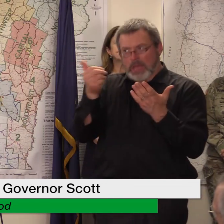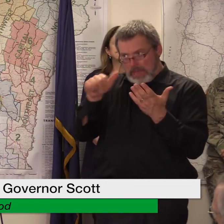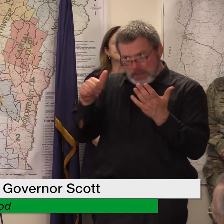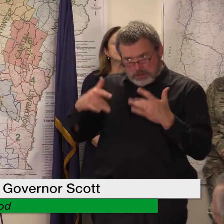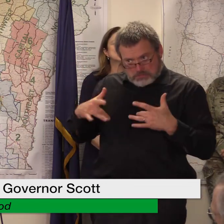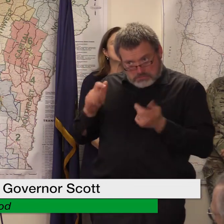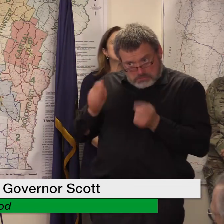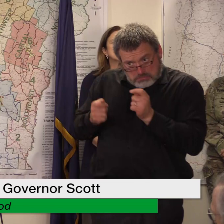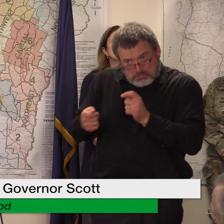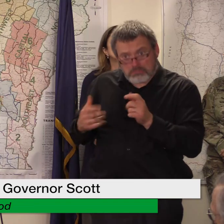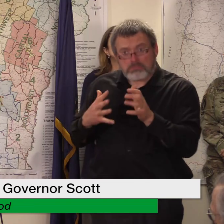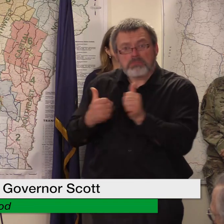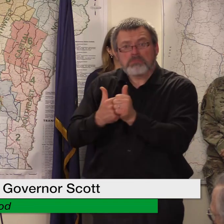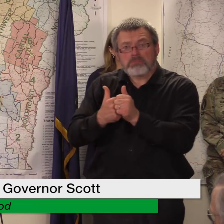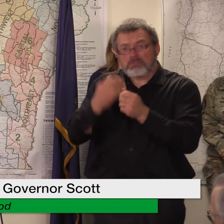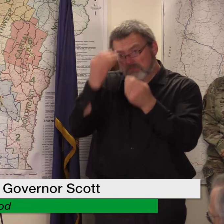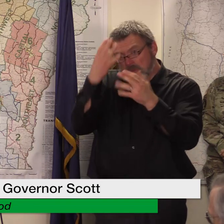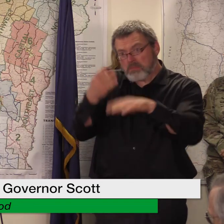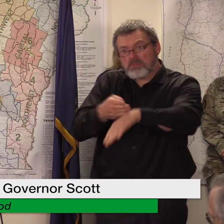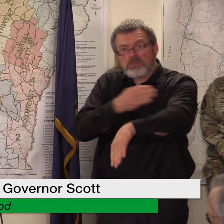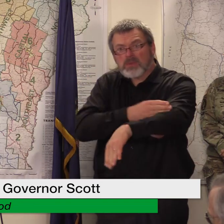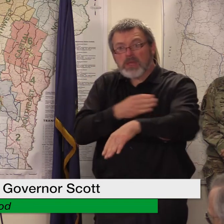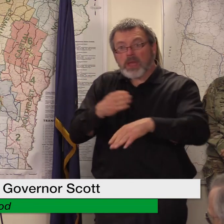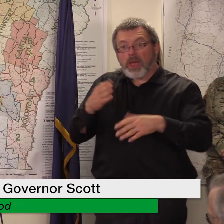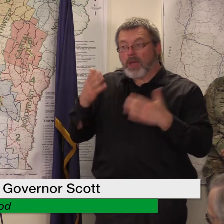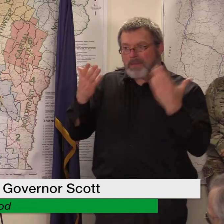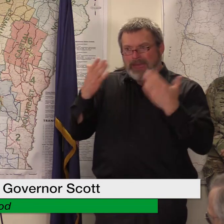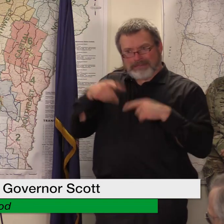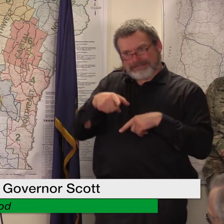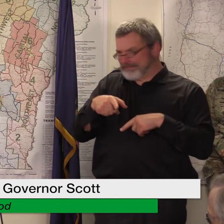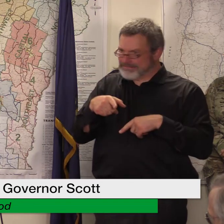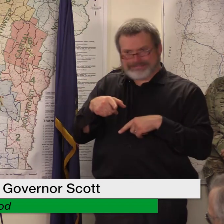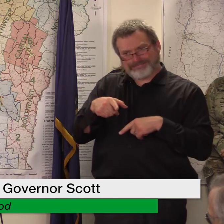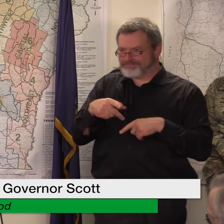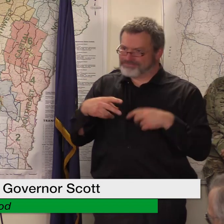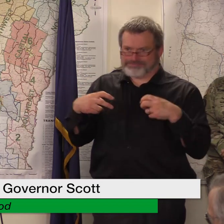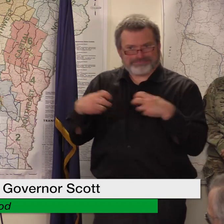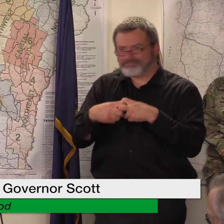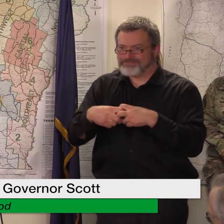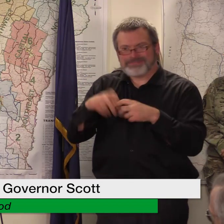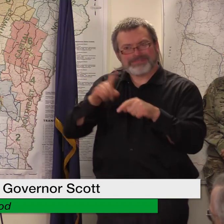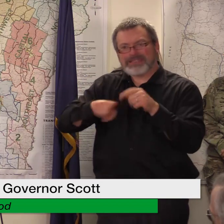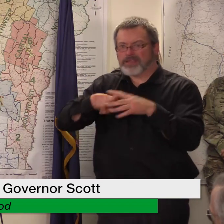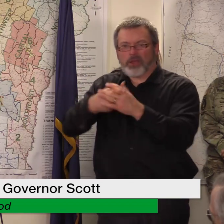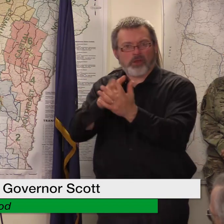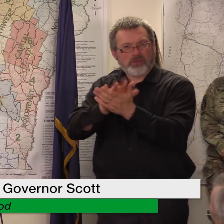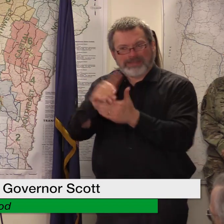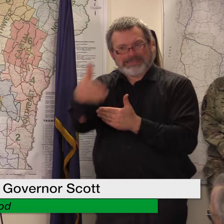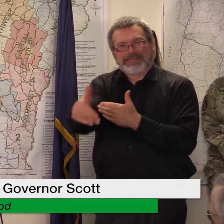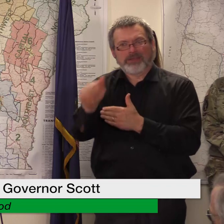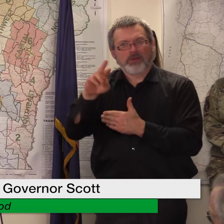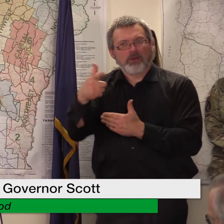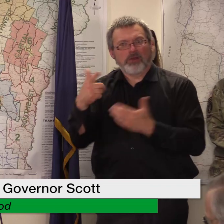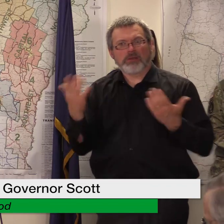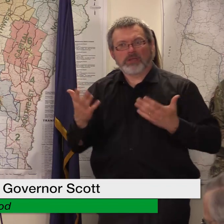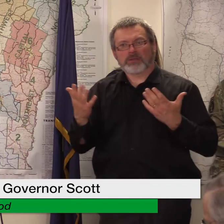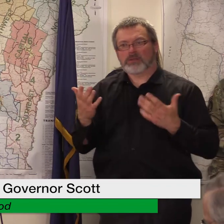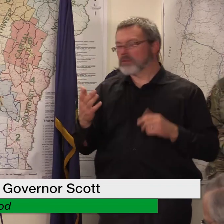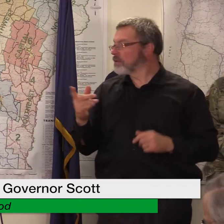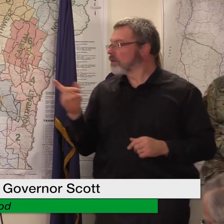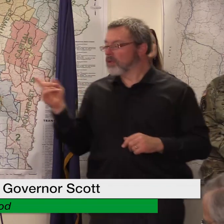that you worried might not be able to go back in person uh due to damage yeah secretary boucher are you online